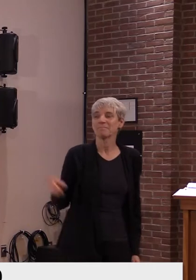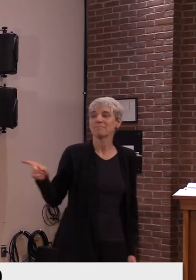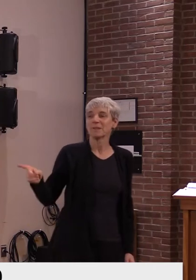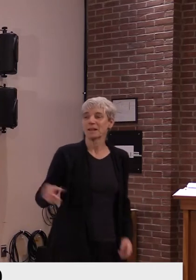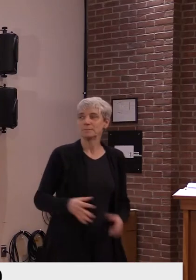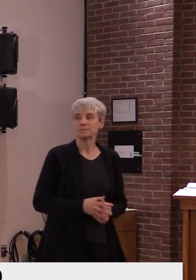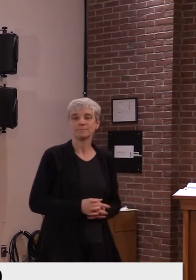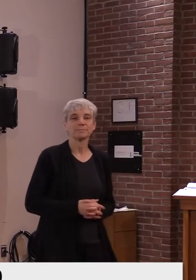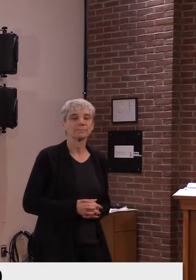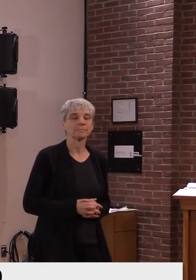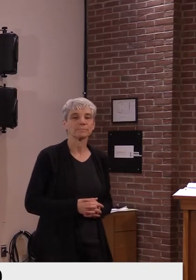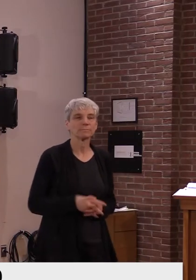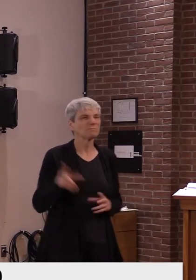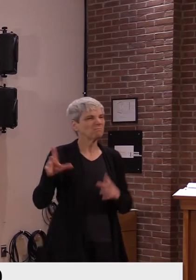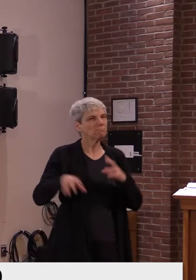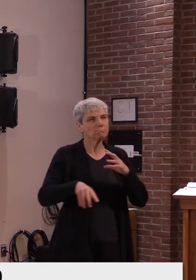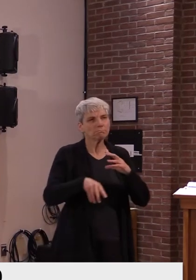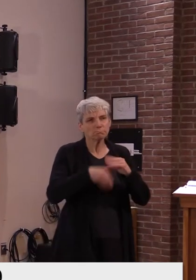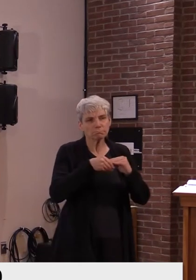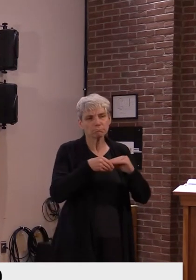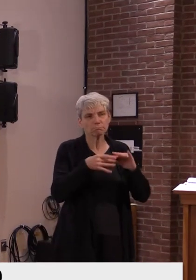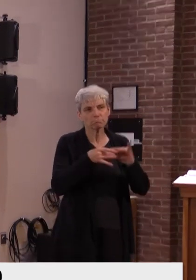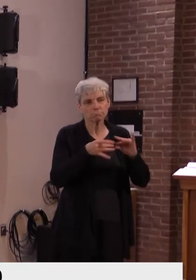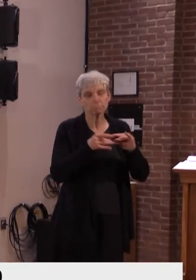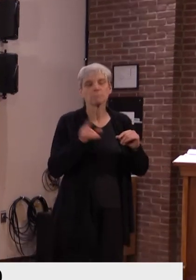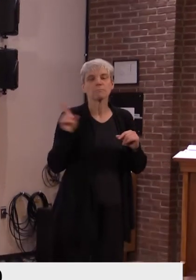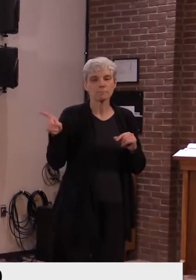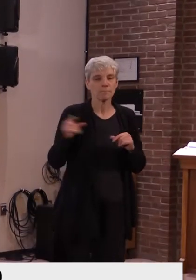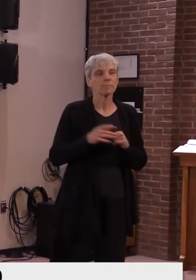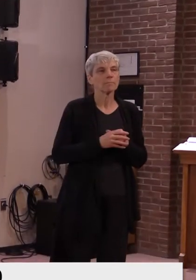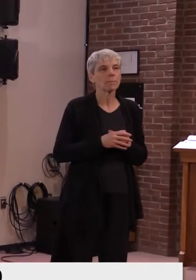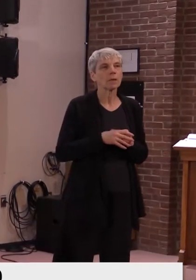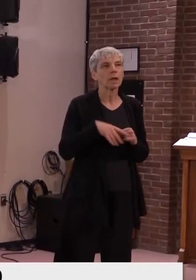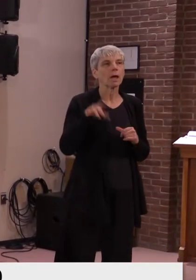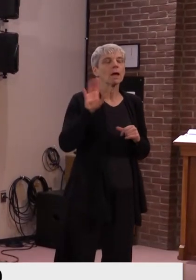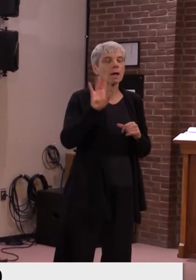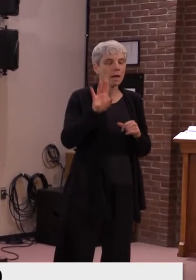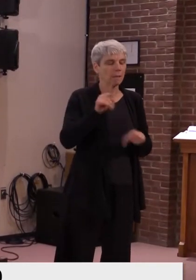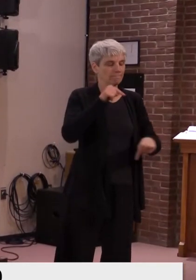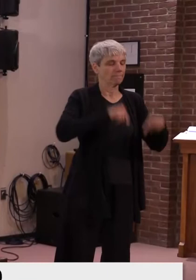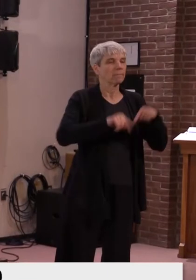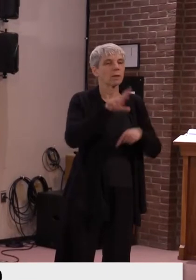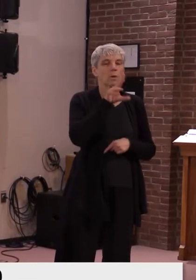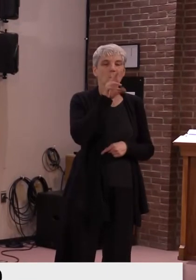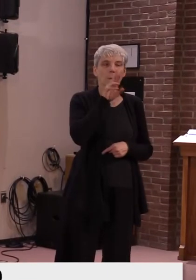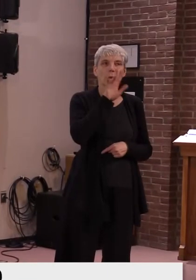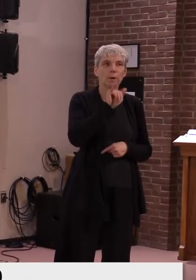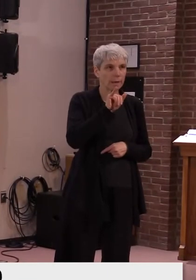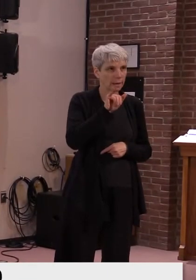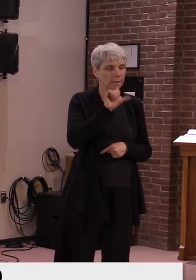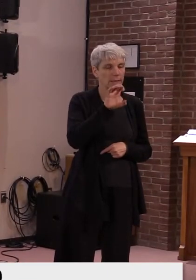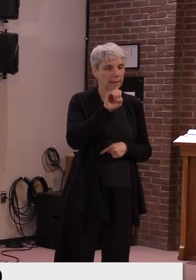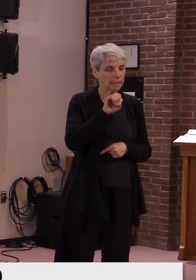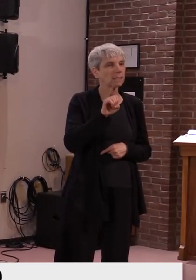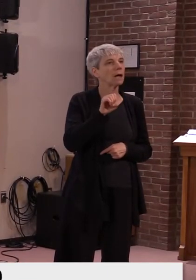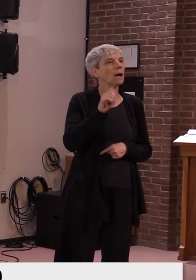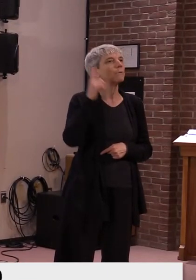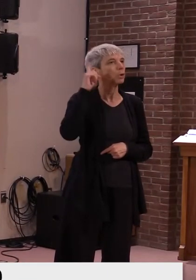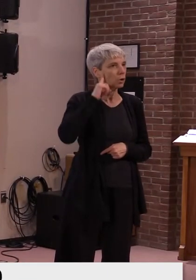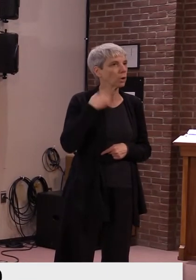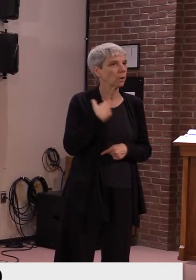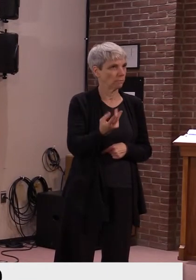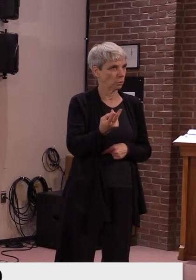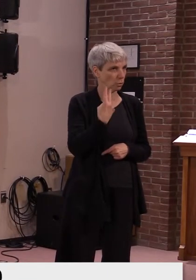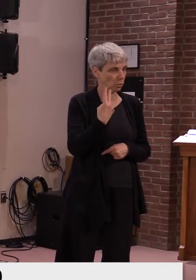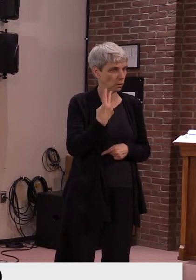want to, uh, amend. I, I've read, uh, that we have two cases. I don't see it on my FA report, uh, but